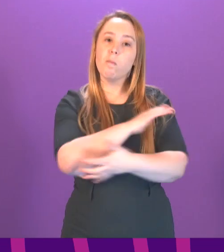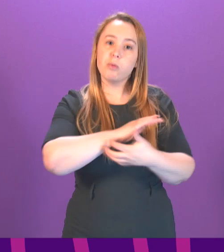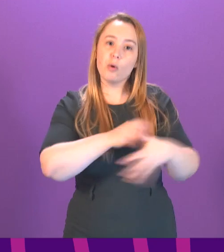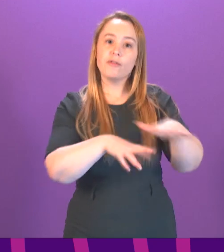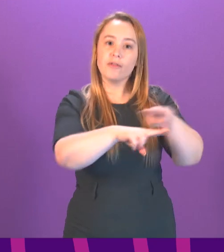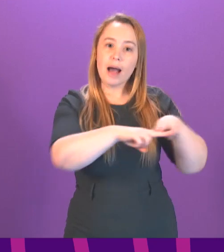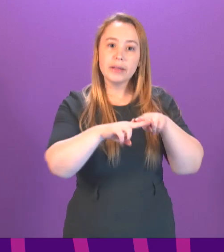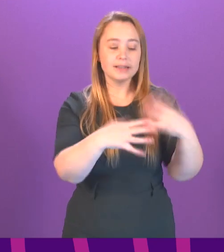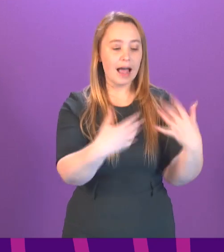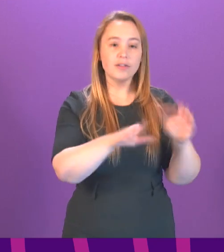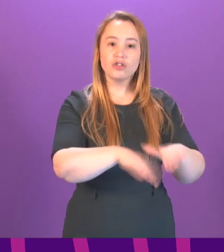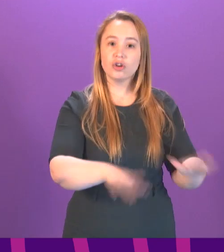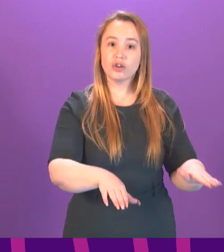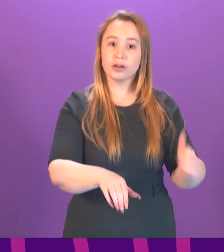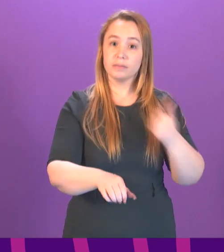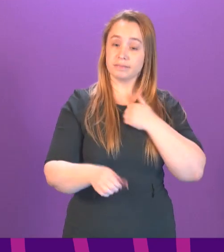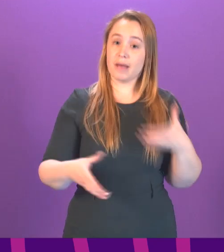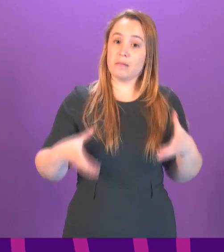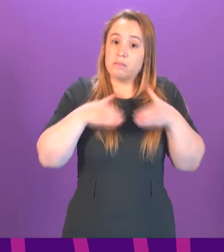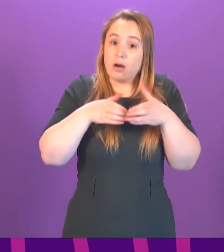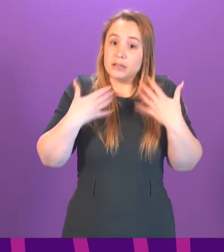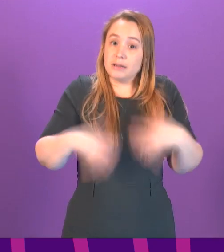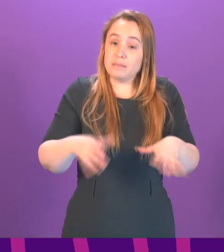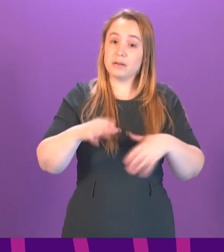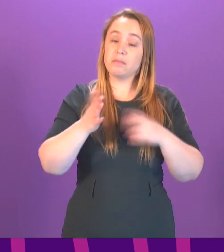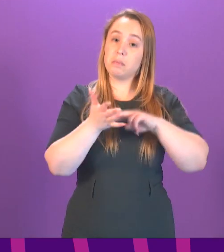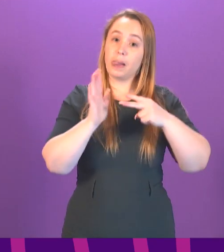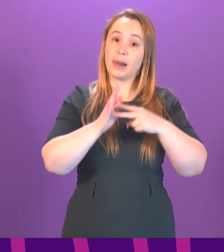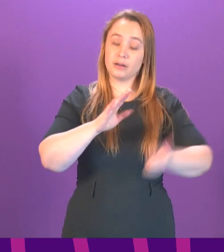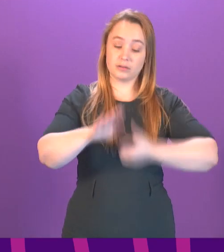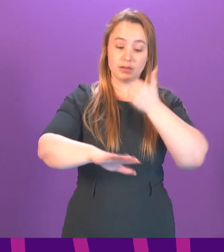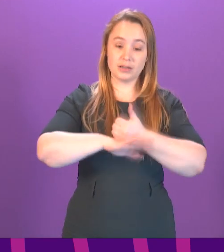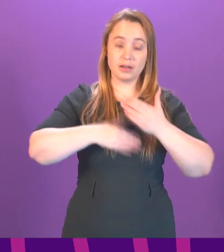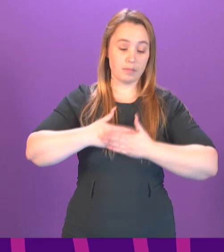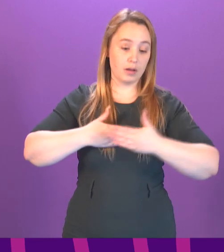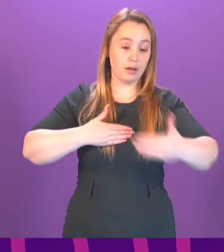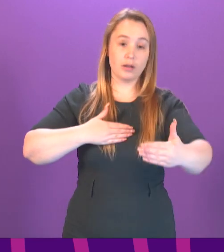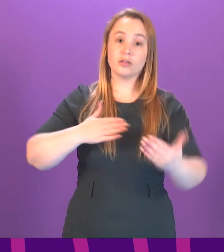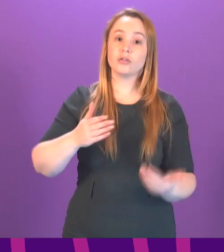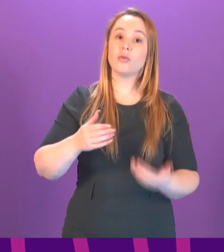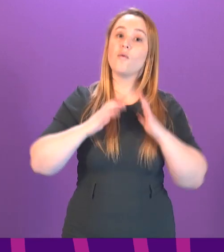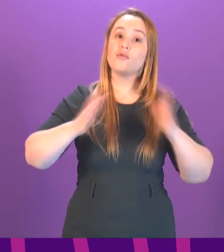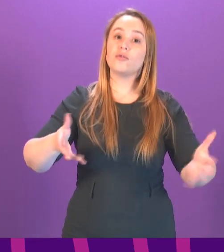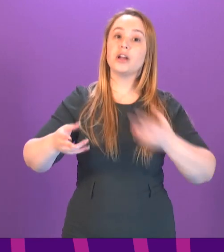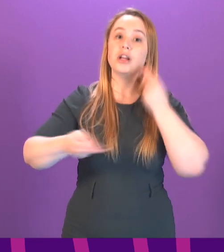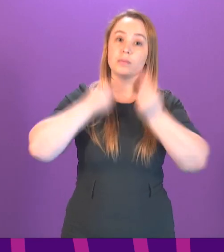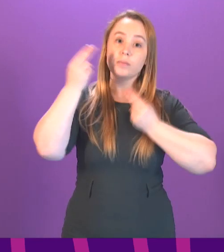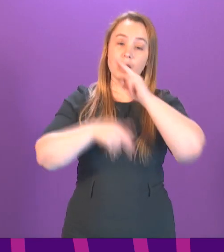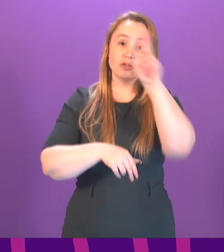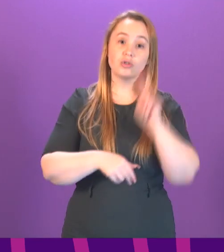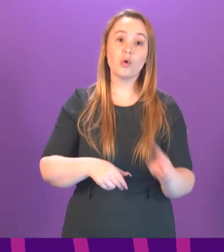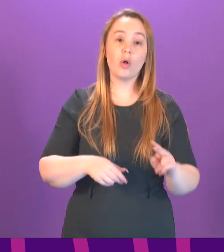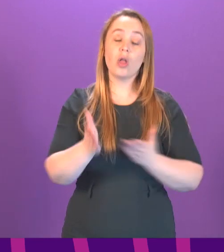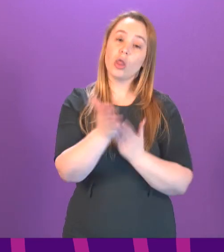with children. My party has already set out plans to extend free school meals to all years in primary school